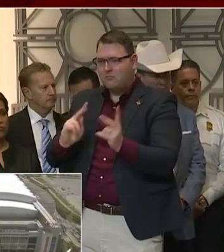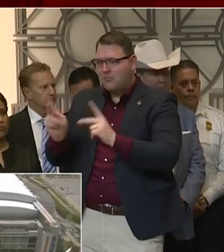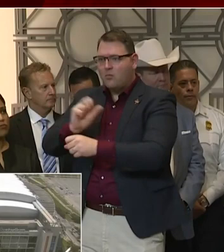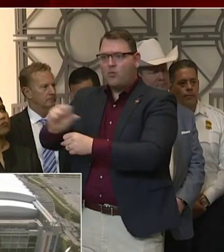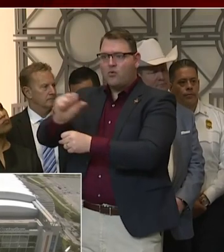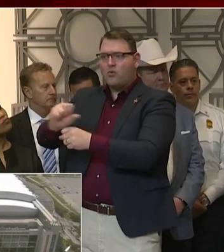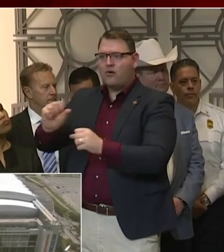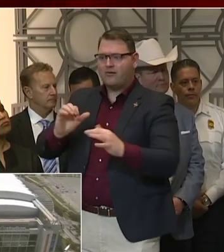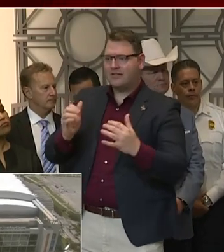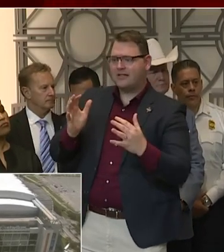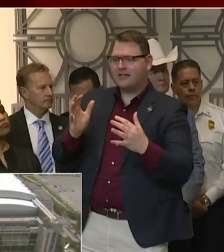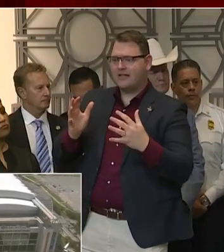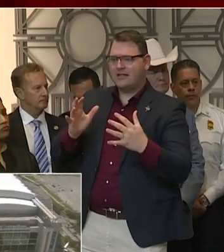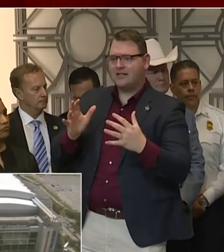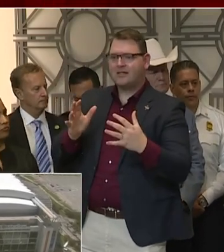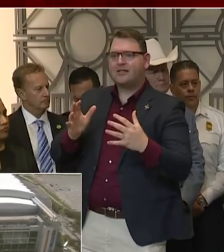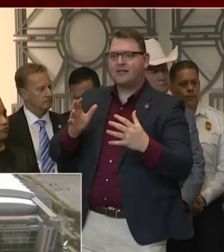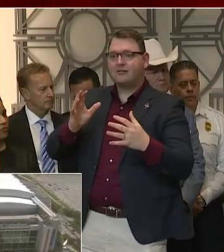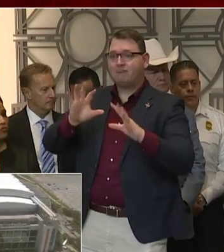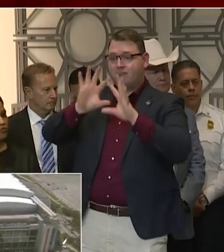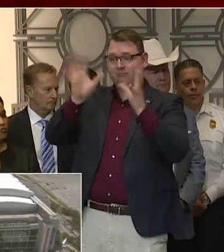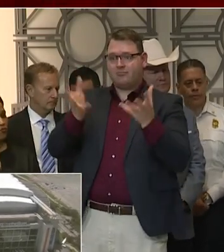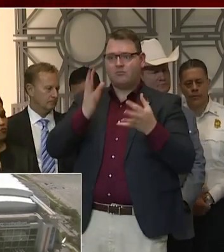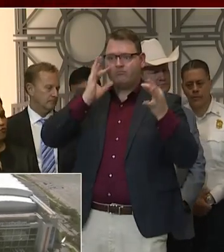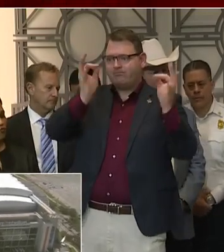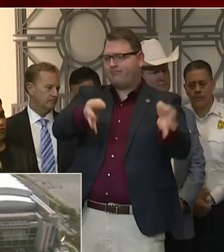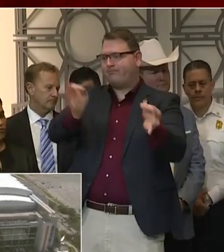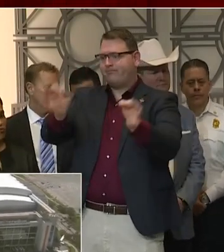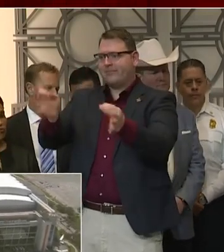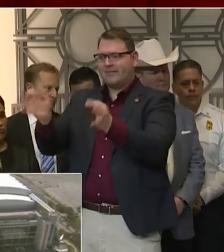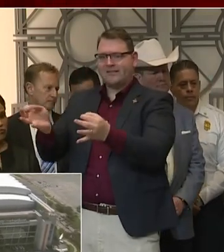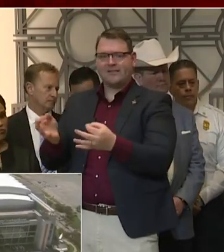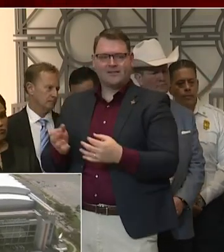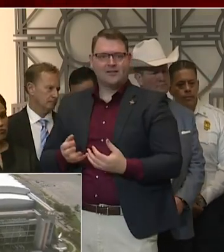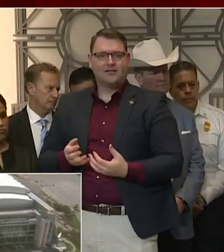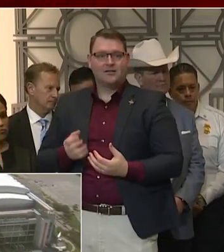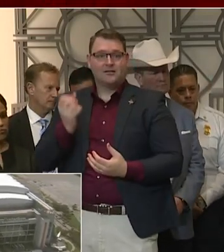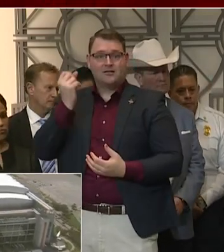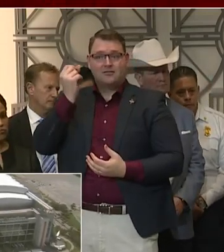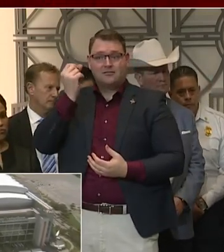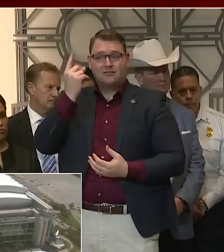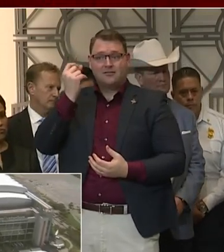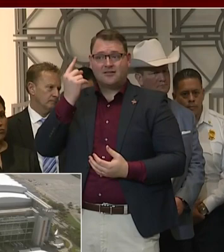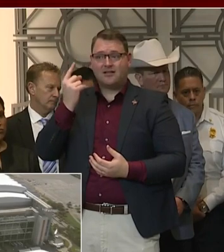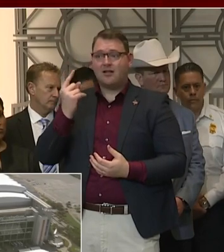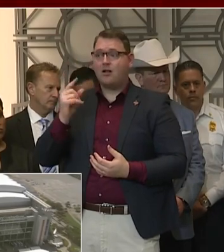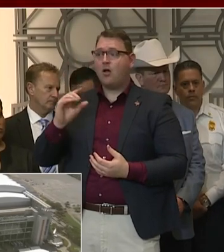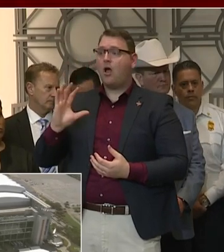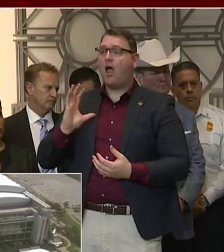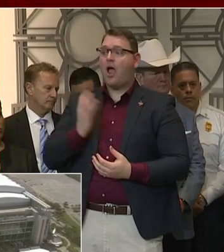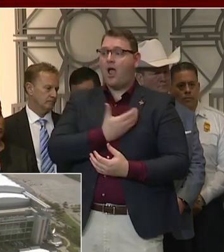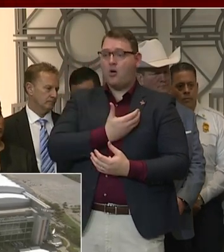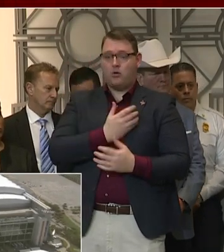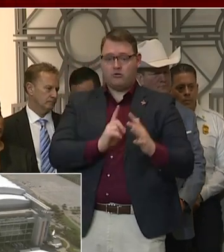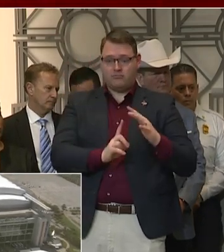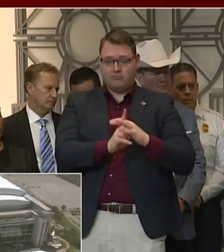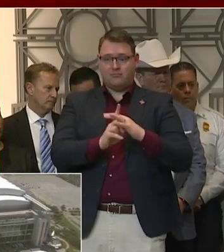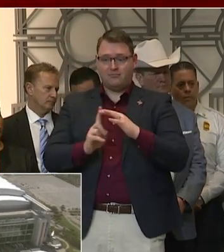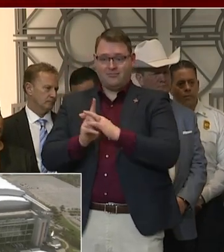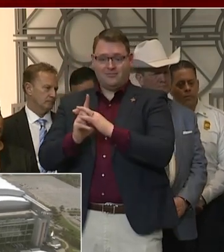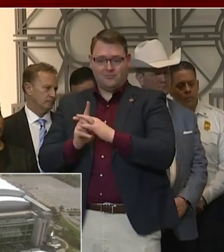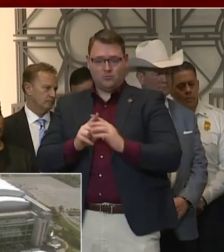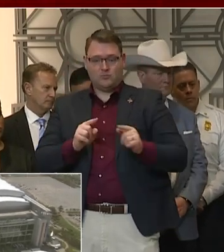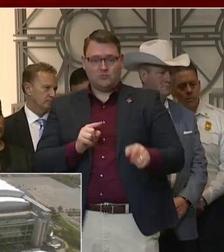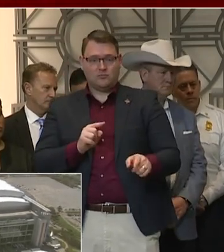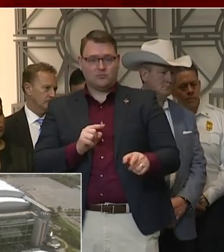Harris County, and Houston were directly tied to international travel. And with the exception of the Italy